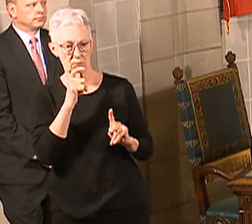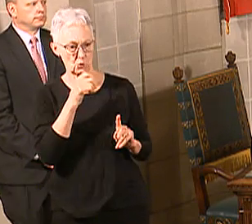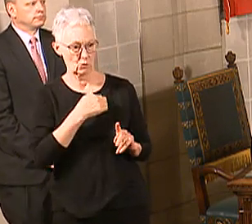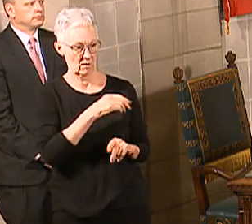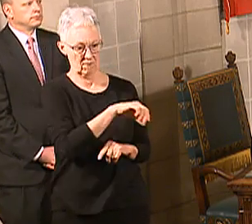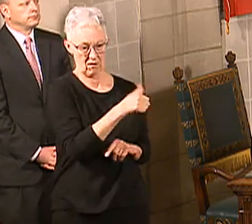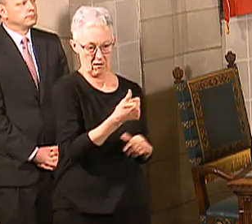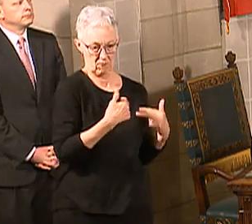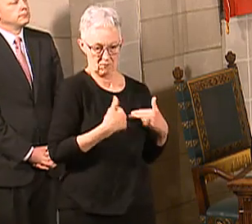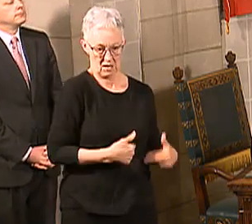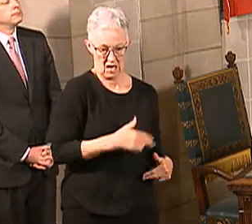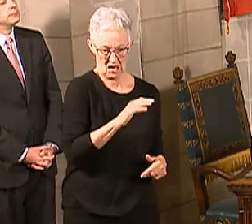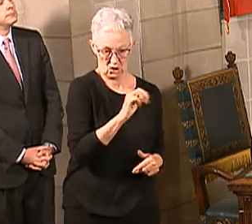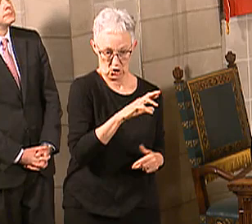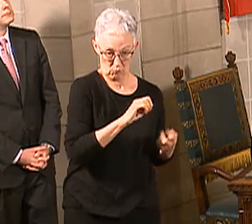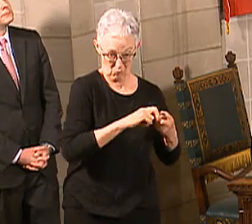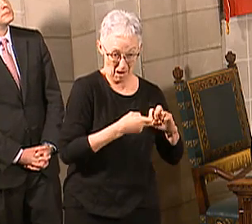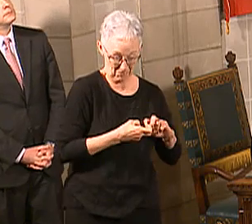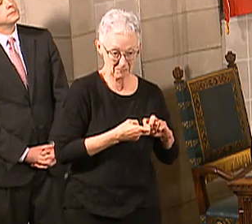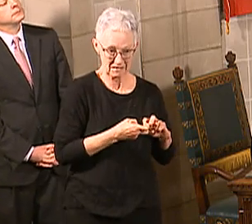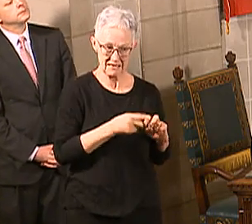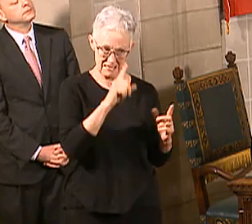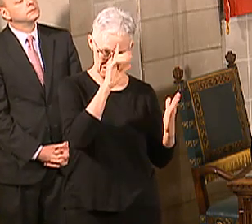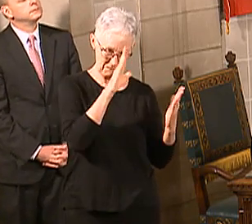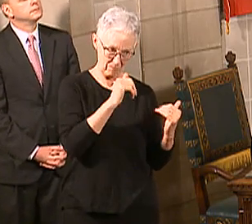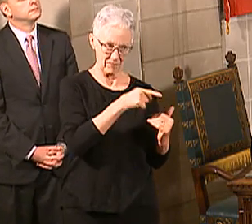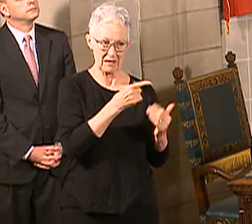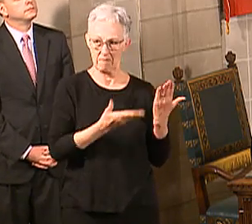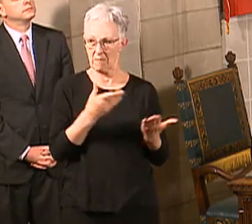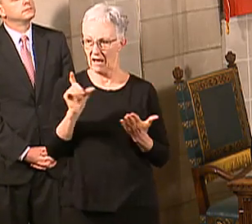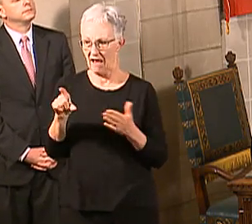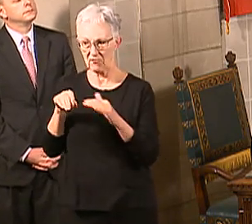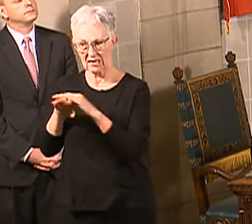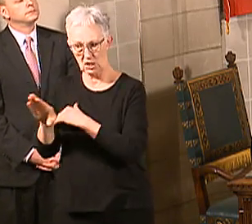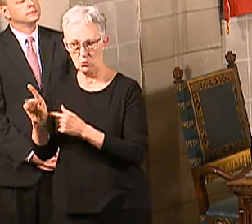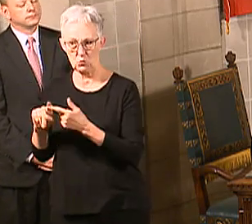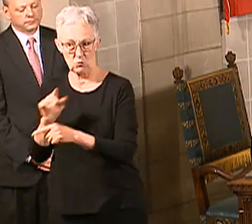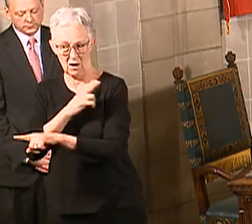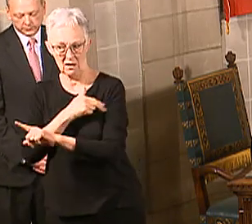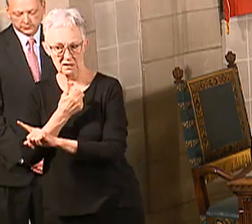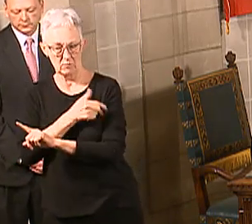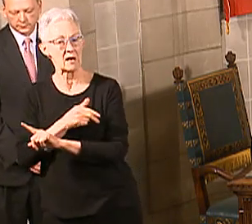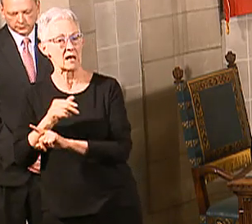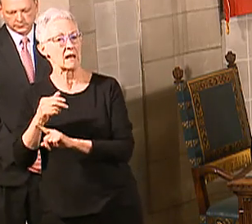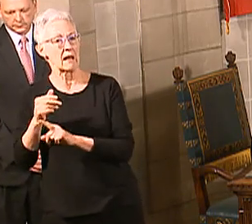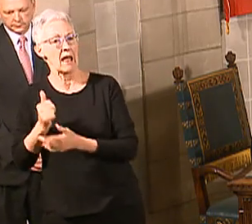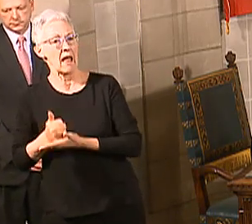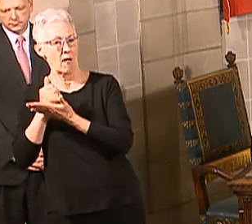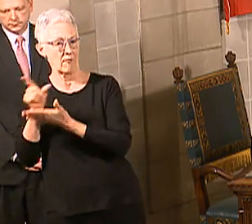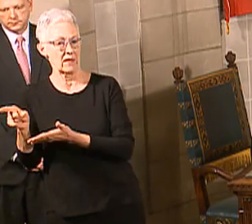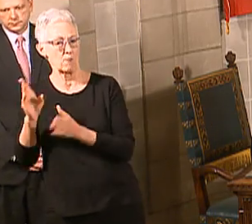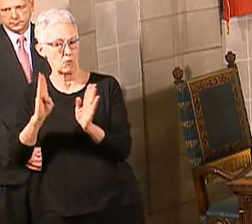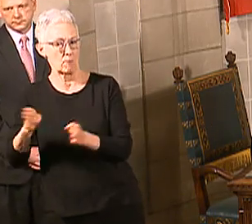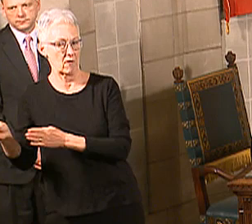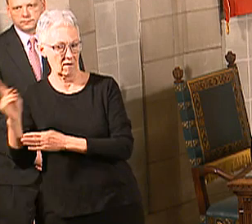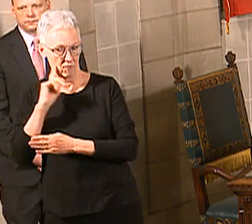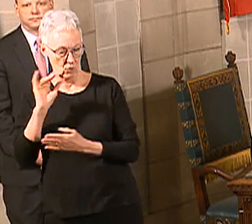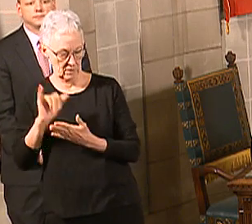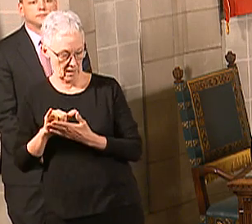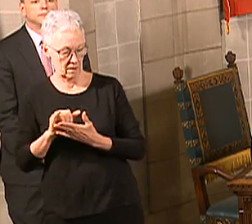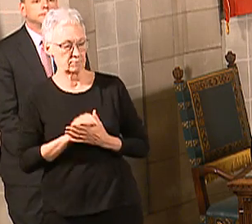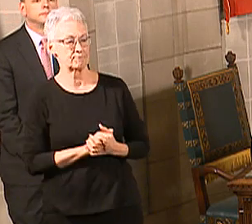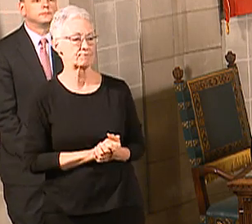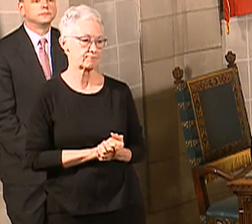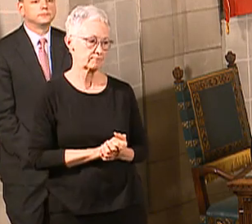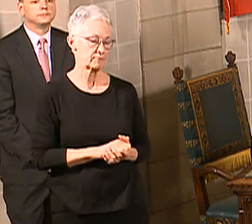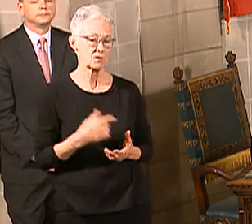those in our health care facilities. So that's really what this is all about, all the social distancing, all the things we're doing about health care capacity. It's about making